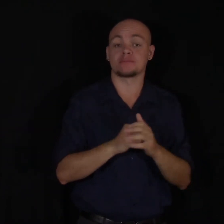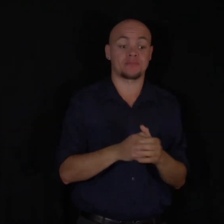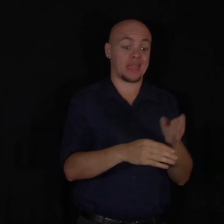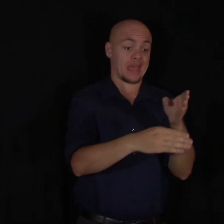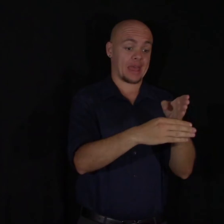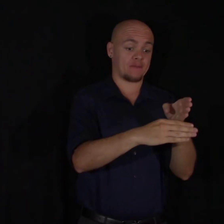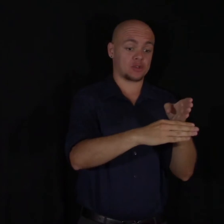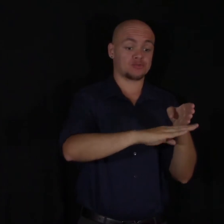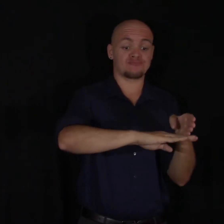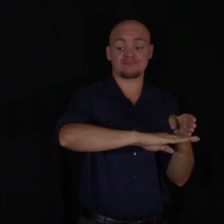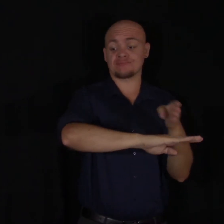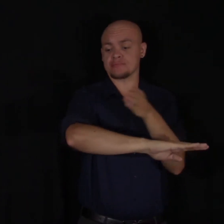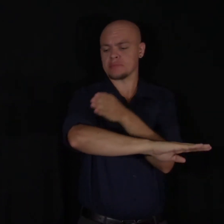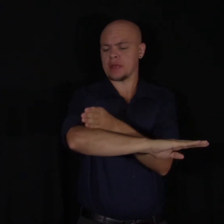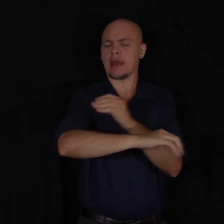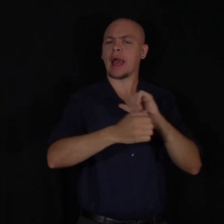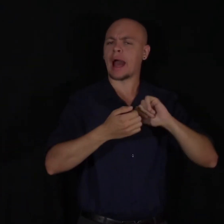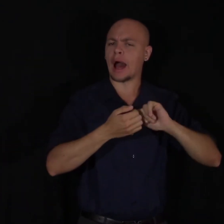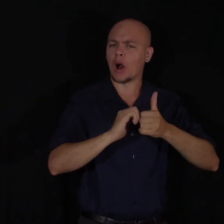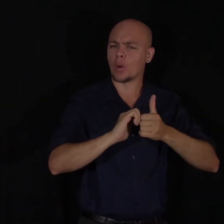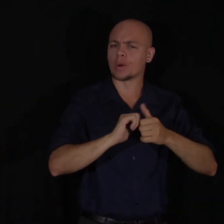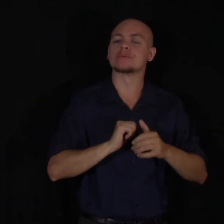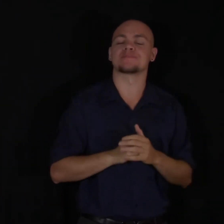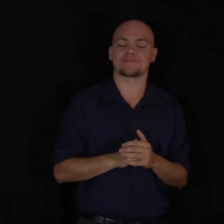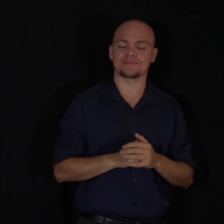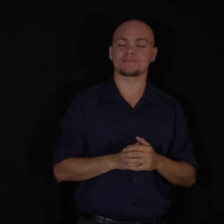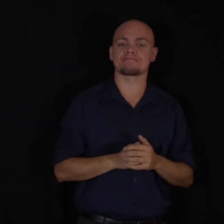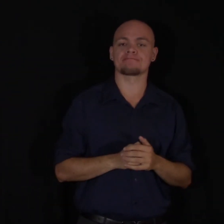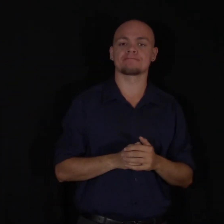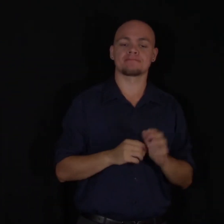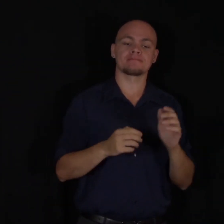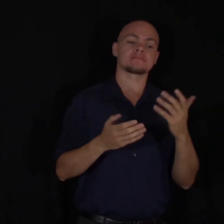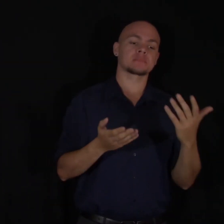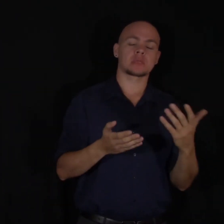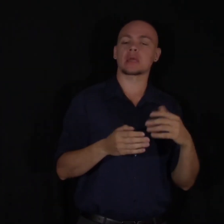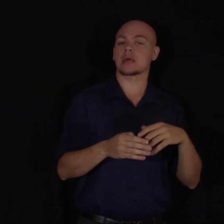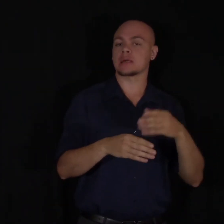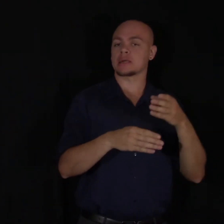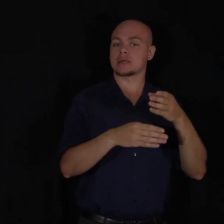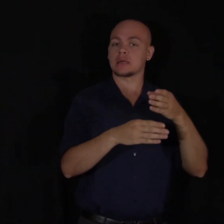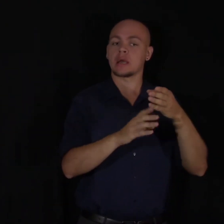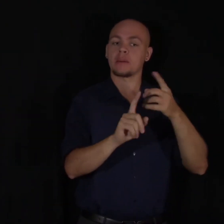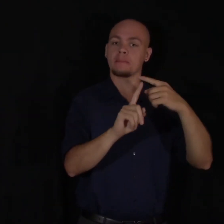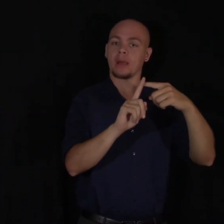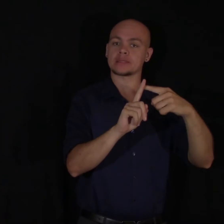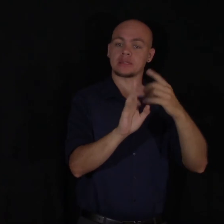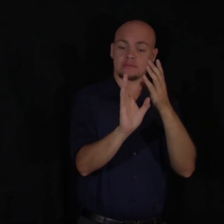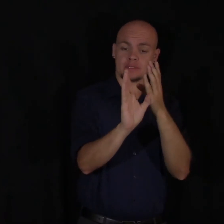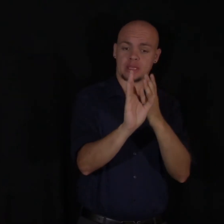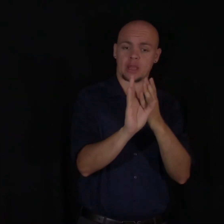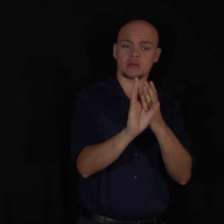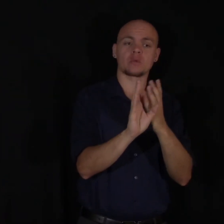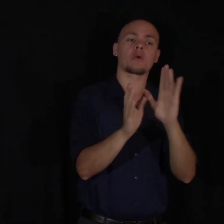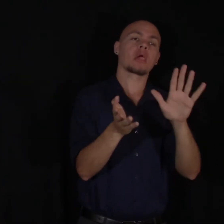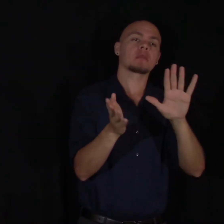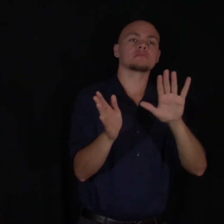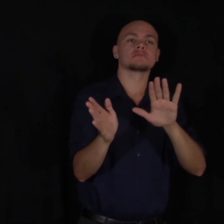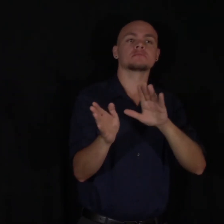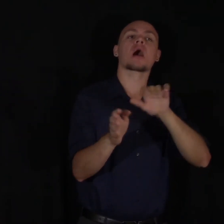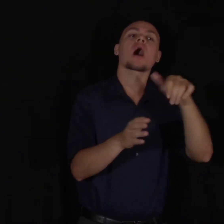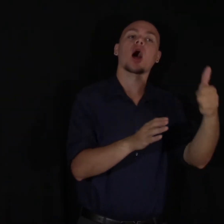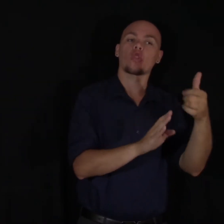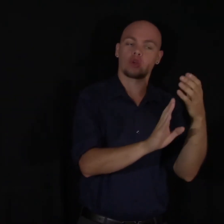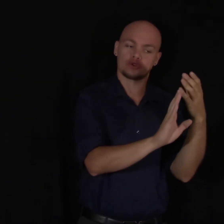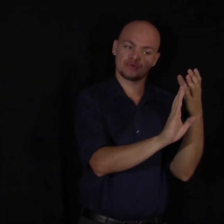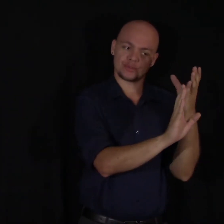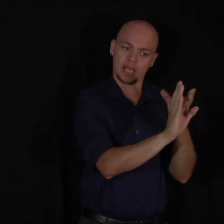way better. A lot of psychology focuses on mental health illnesses, or on people who are unwell,